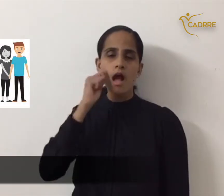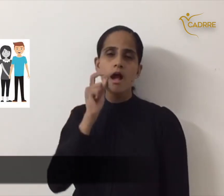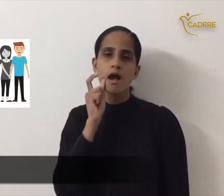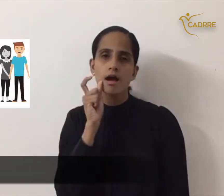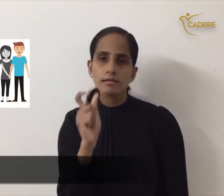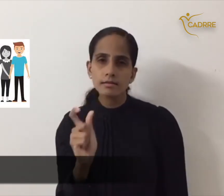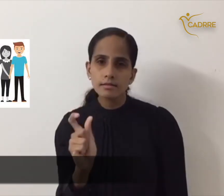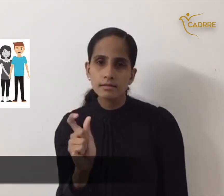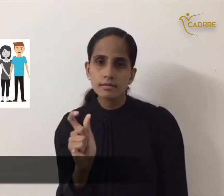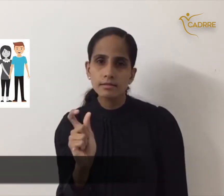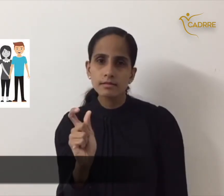uncle uncle